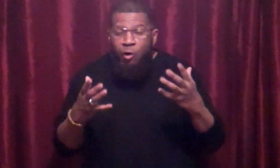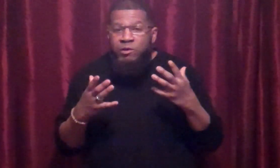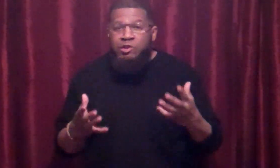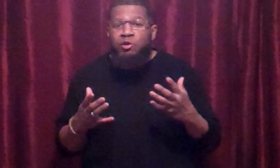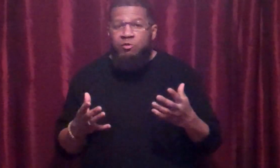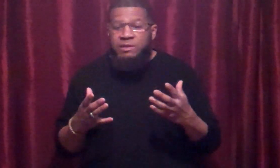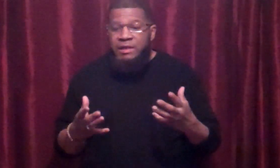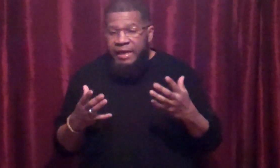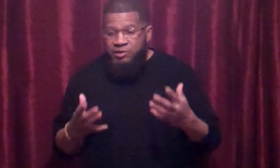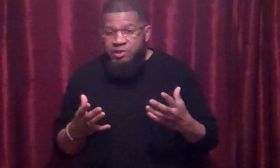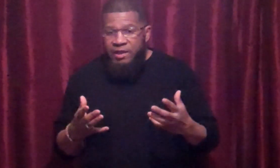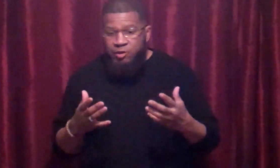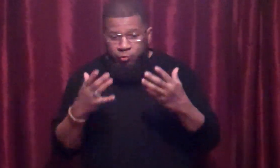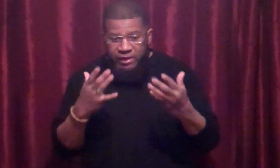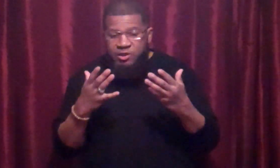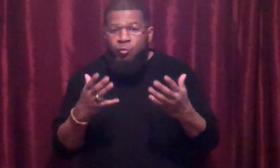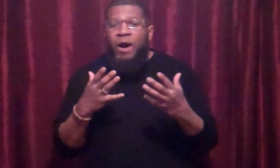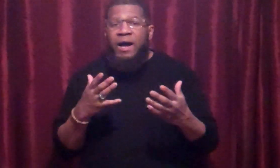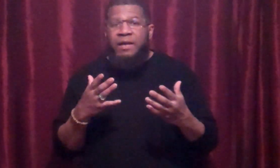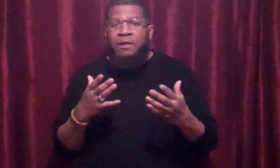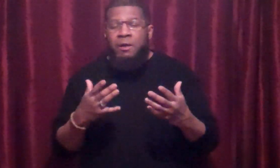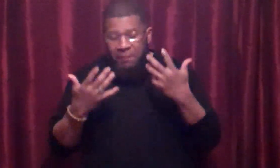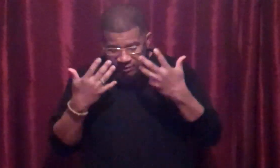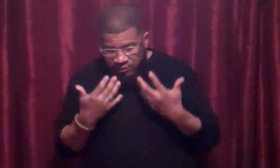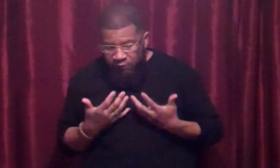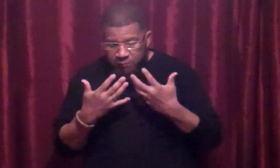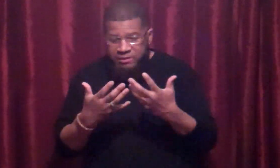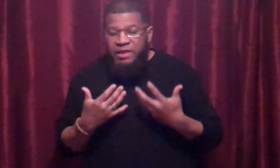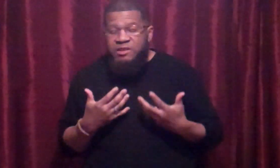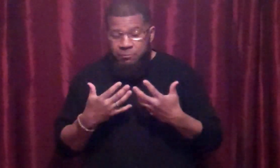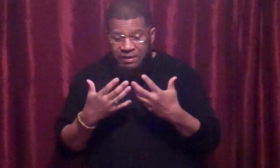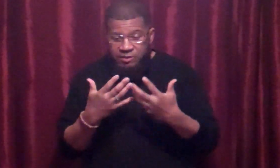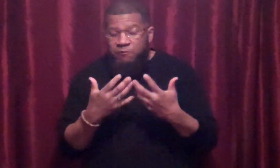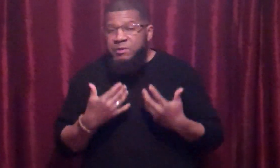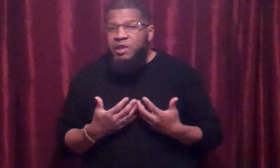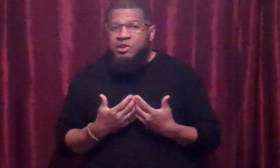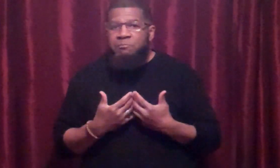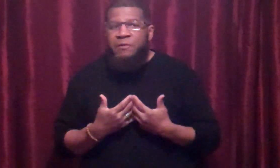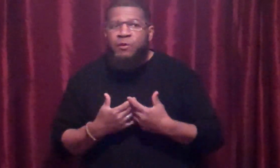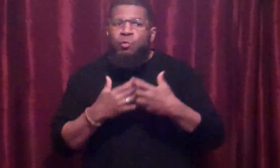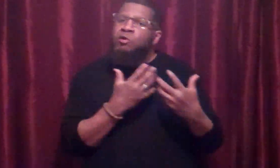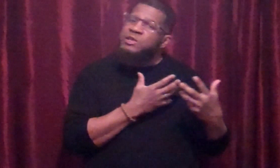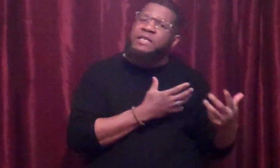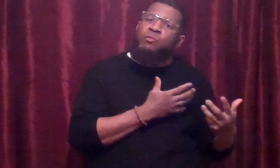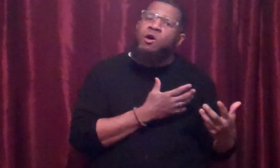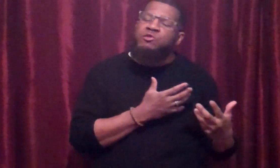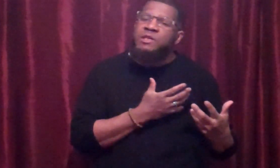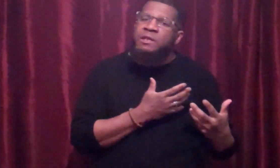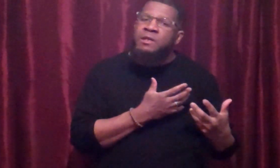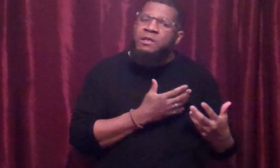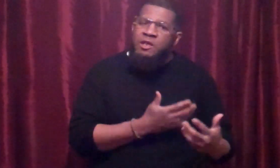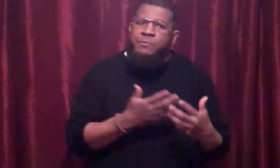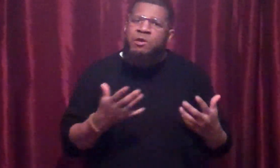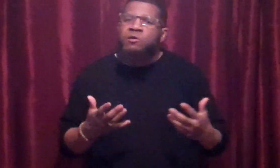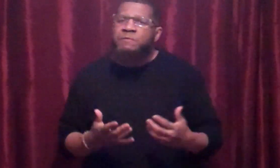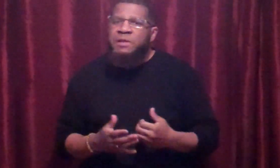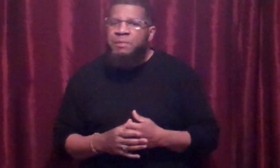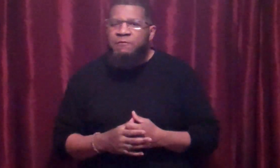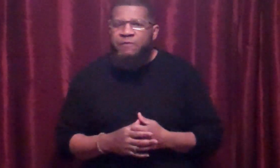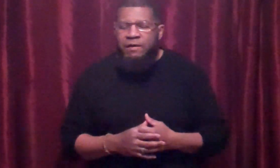always looked and said the reason why my self-protection method works like it works is because of me being 5